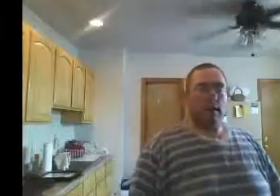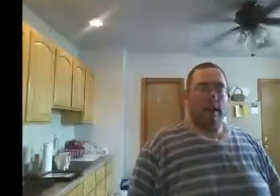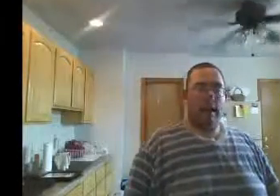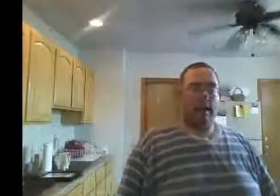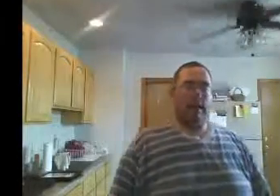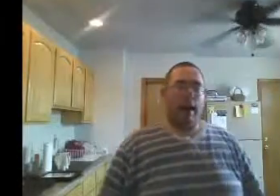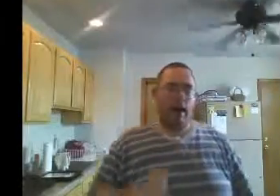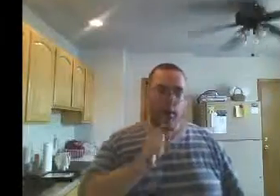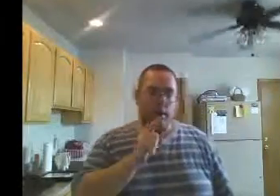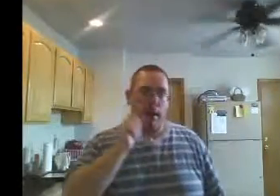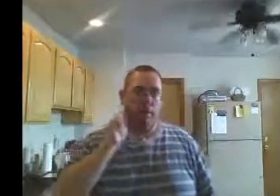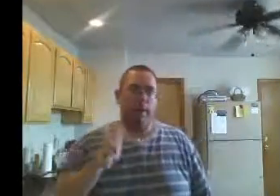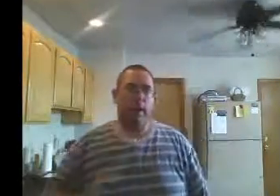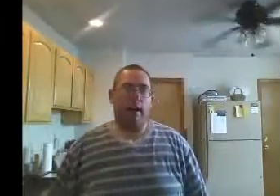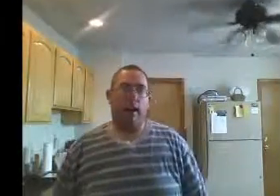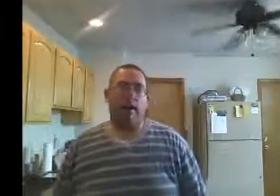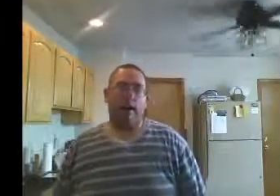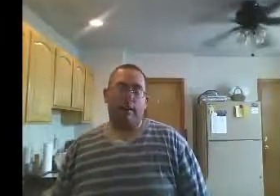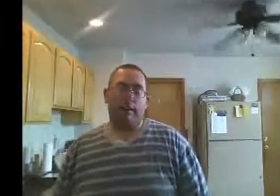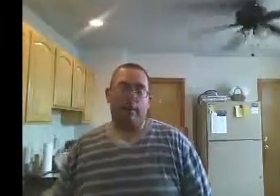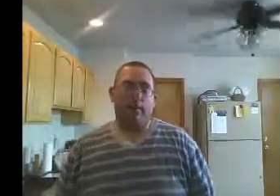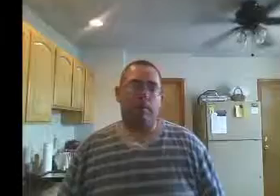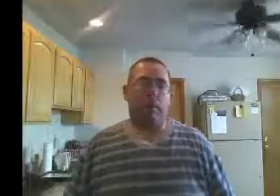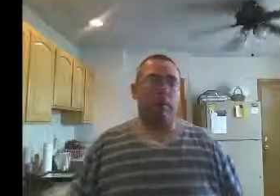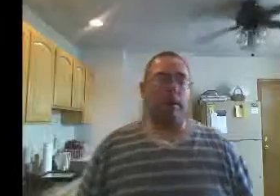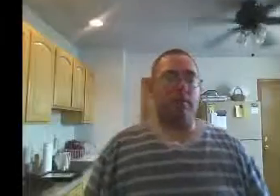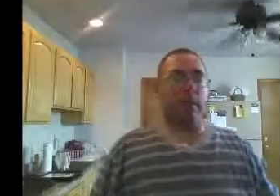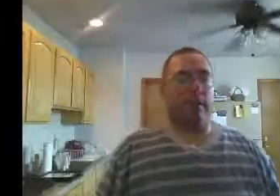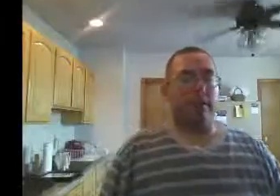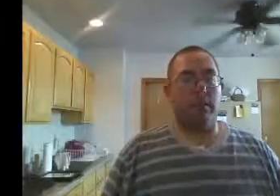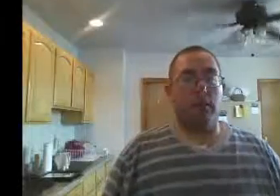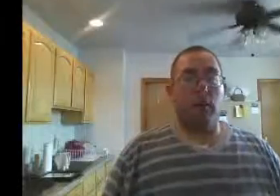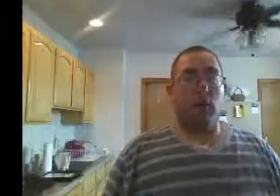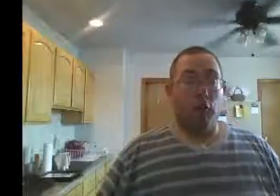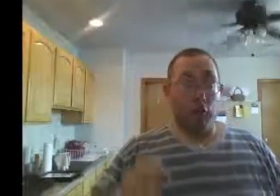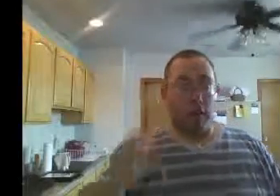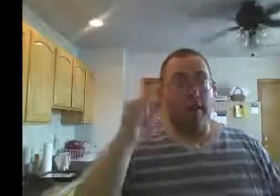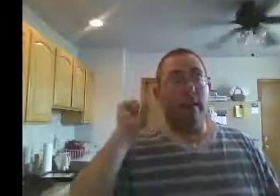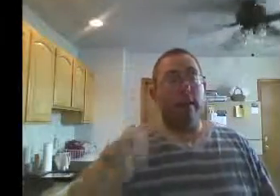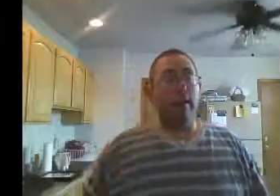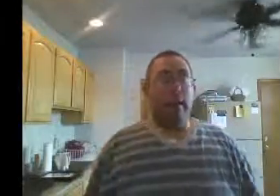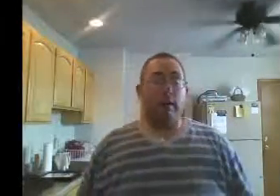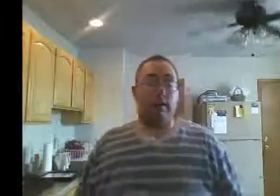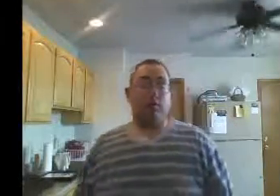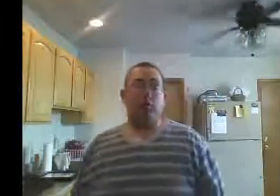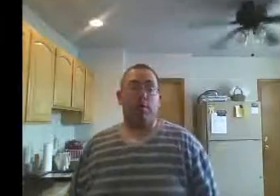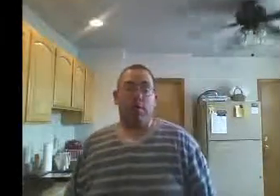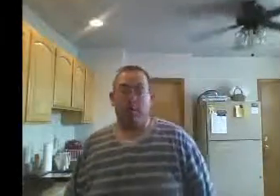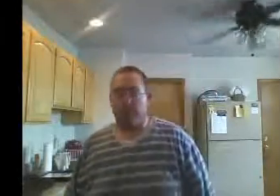And I told him everything I learned about being fair. Hopefully he goes through with it.